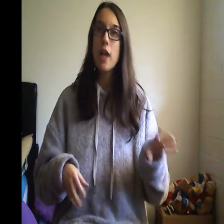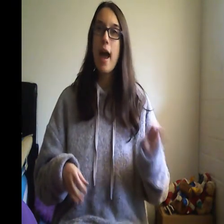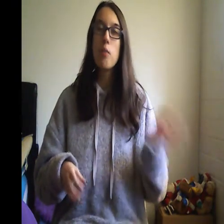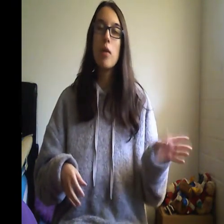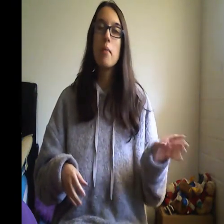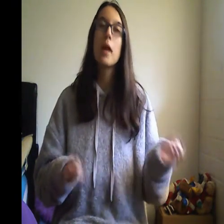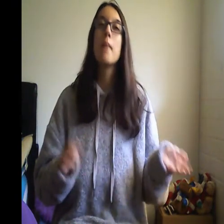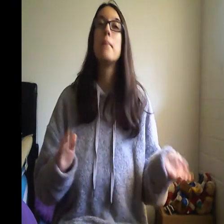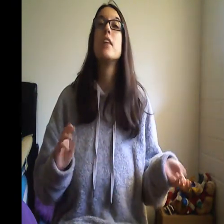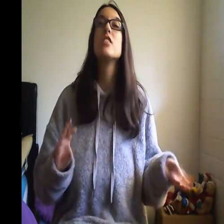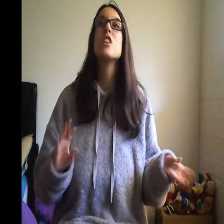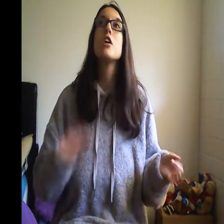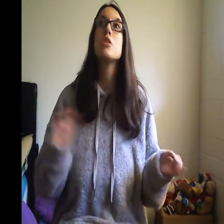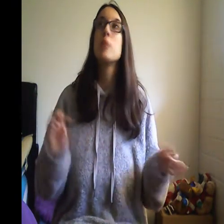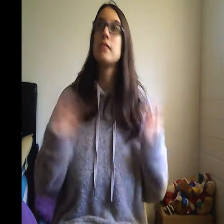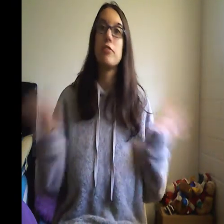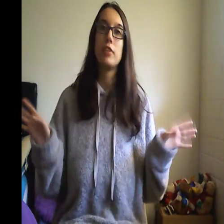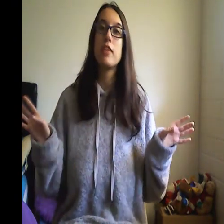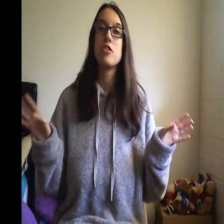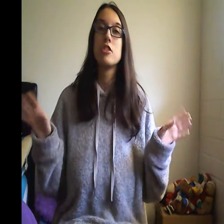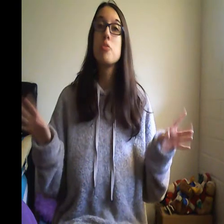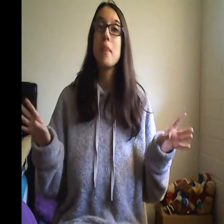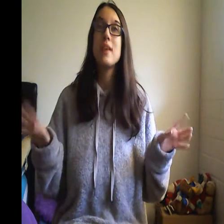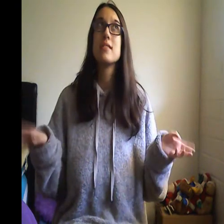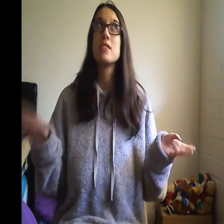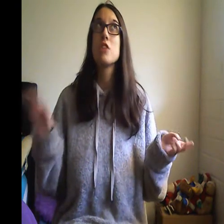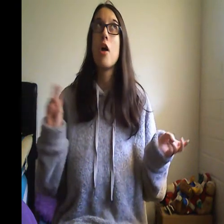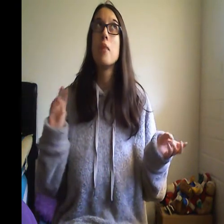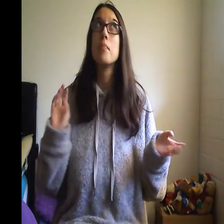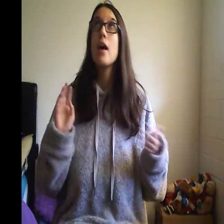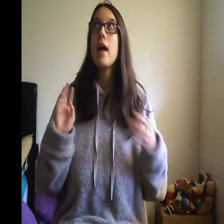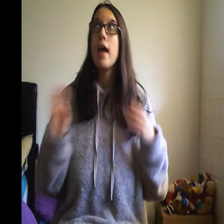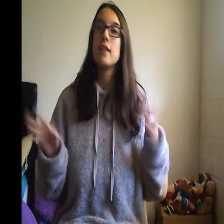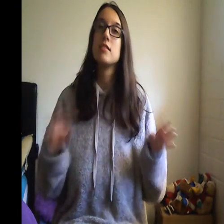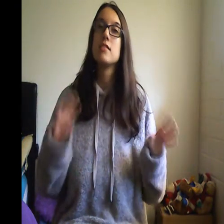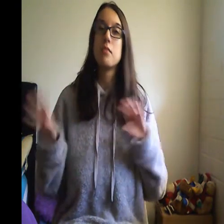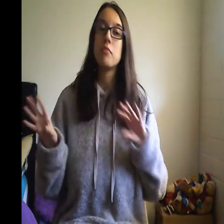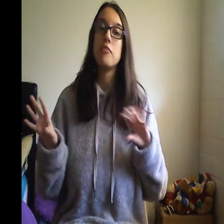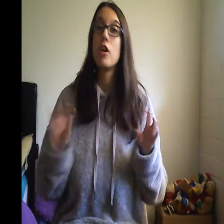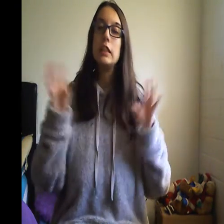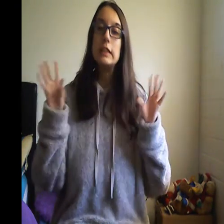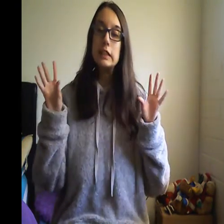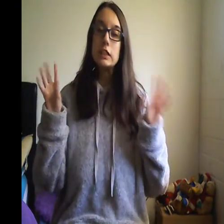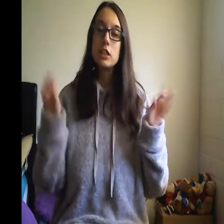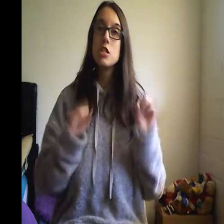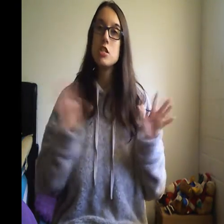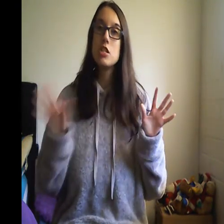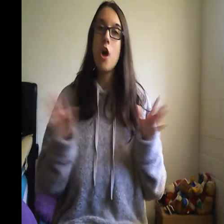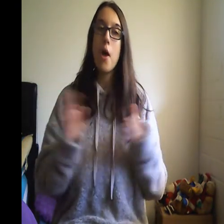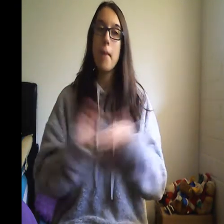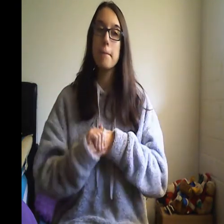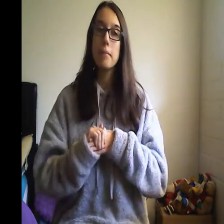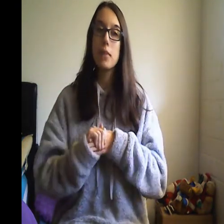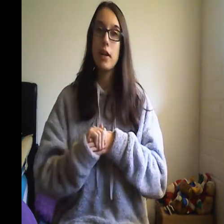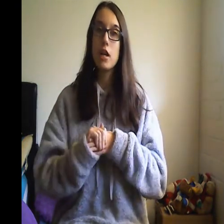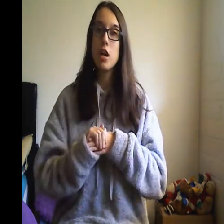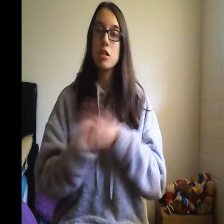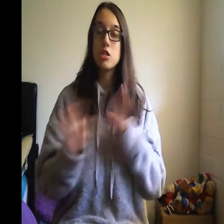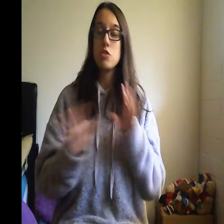brush at walmart but you can definitely get their toothpaste um and some of their um